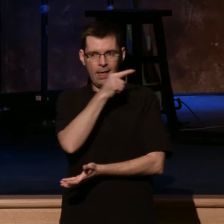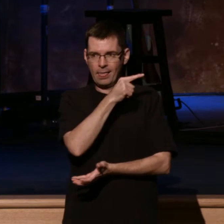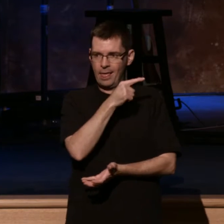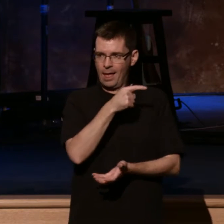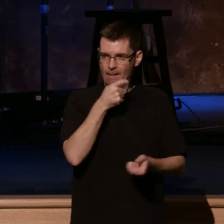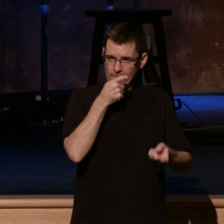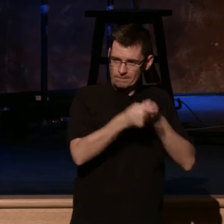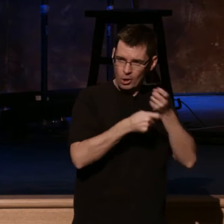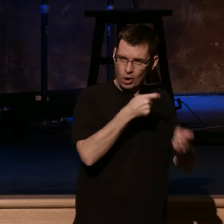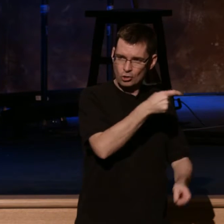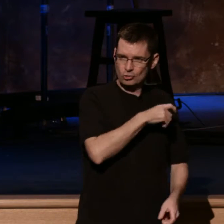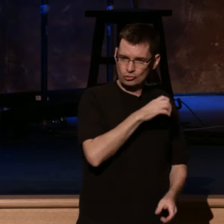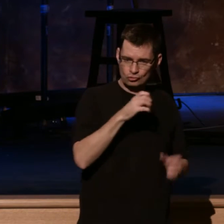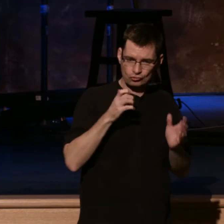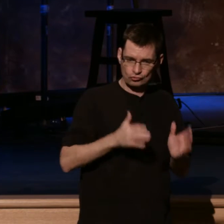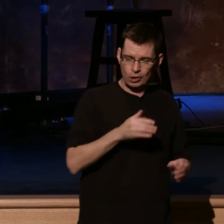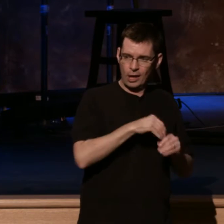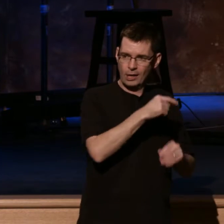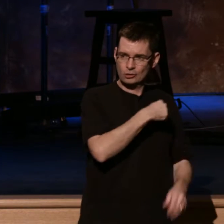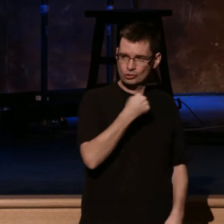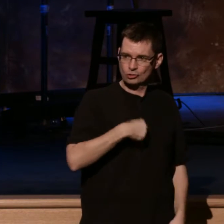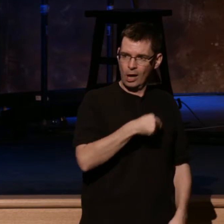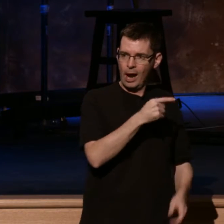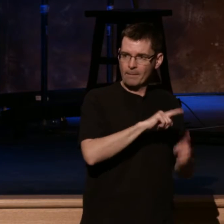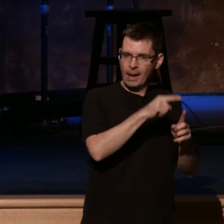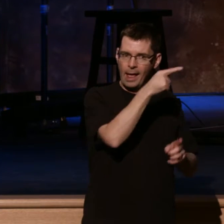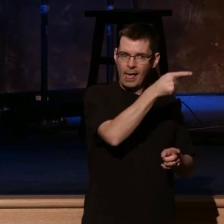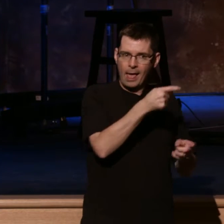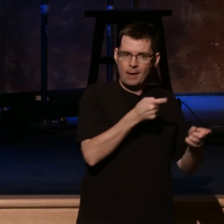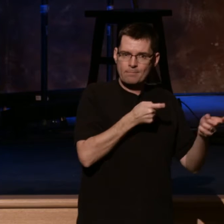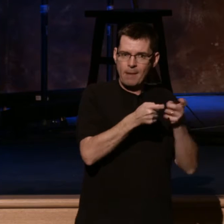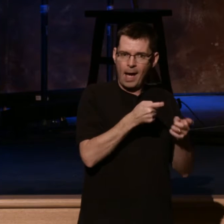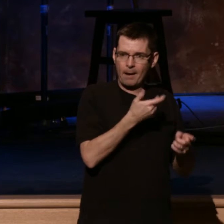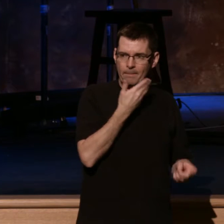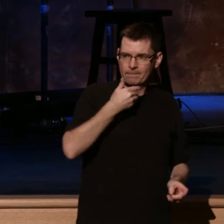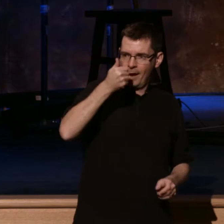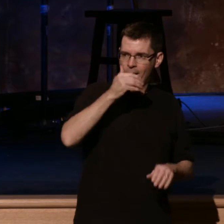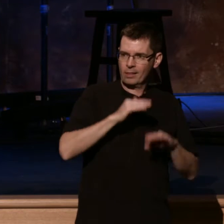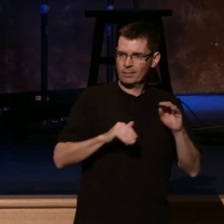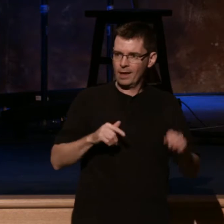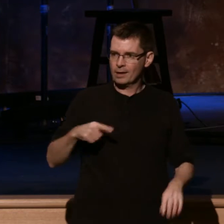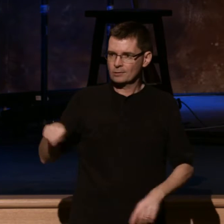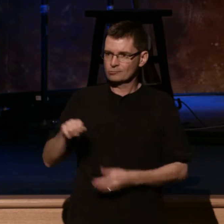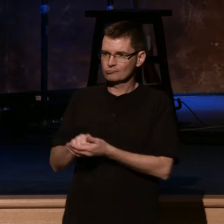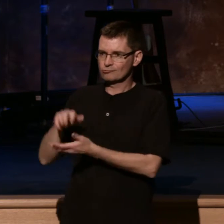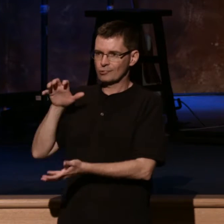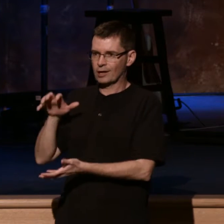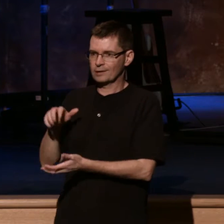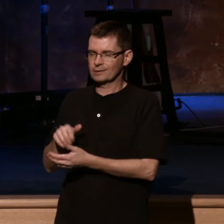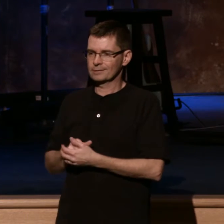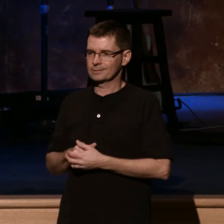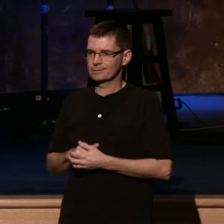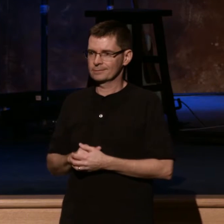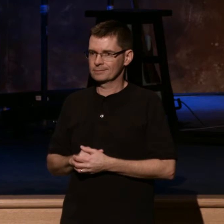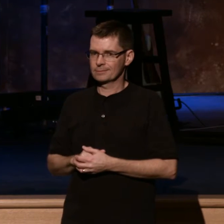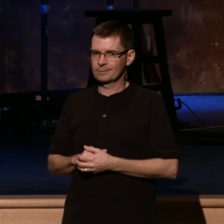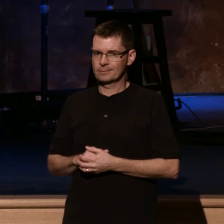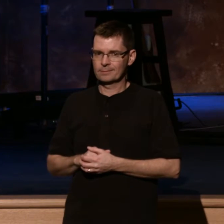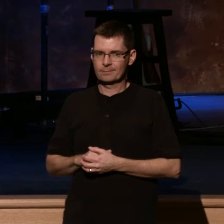to struggle financially because most of their donations are coming from the oldest two generations, right? What I love about this conference is all the